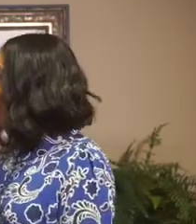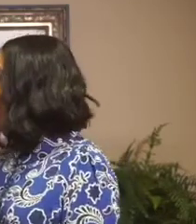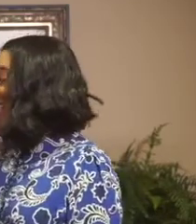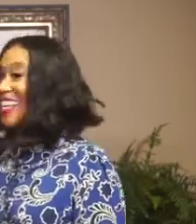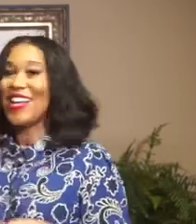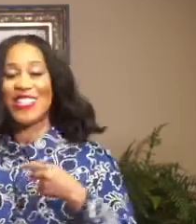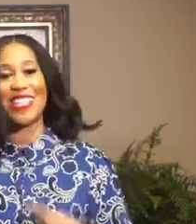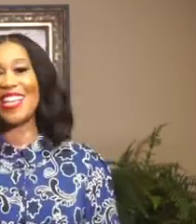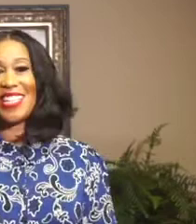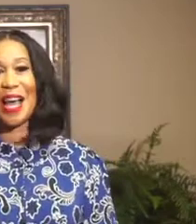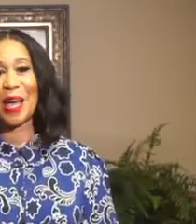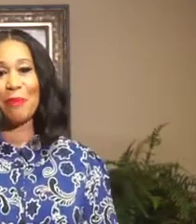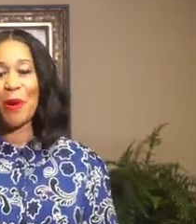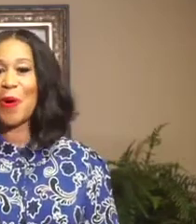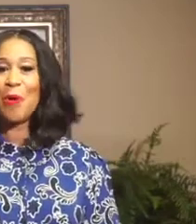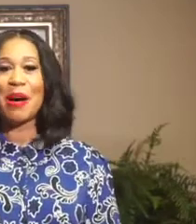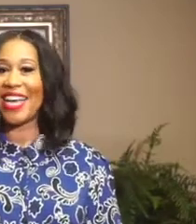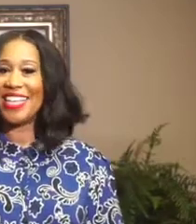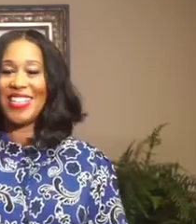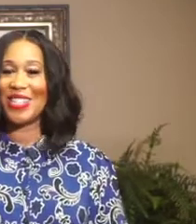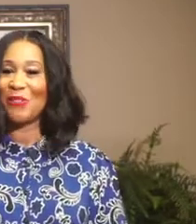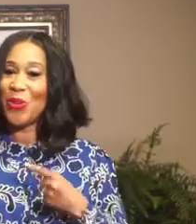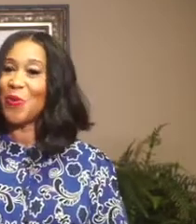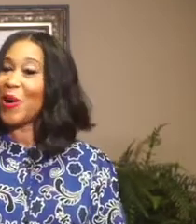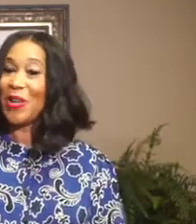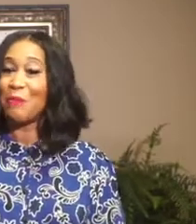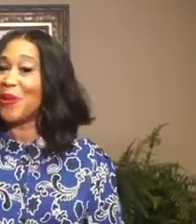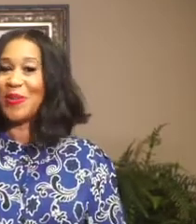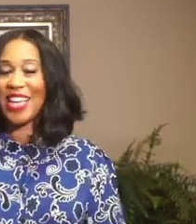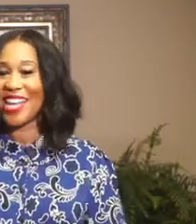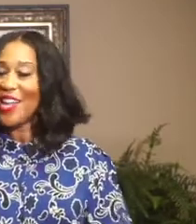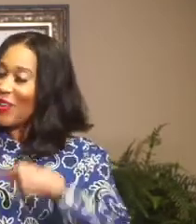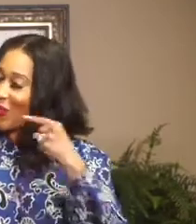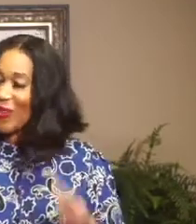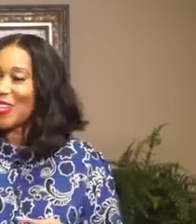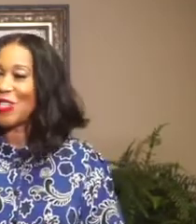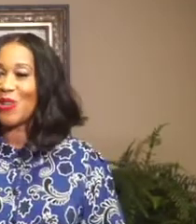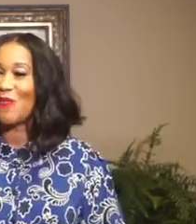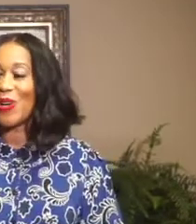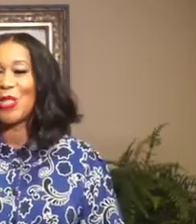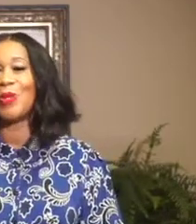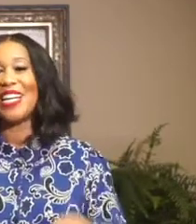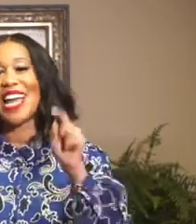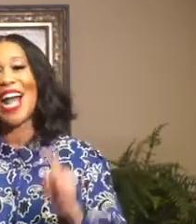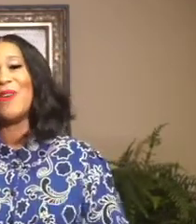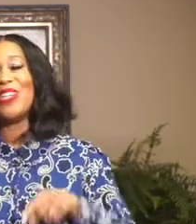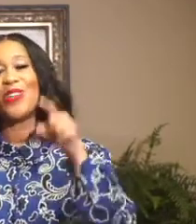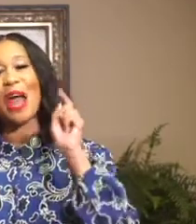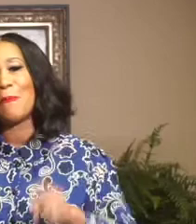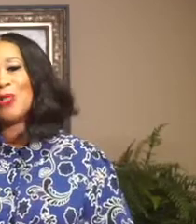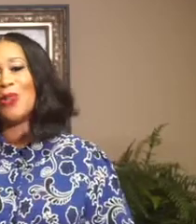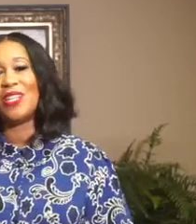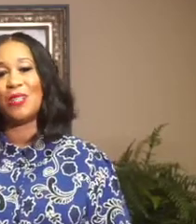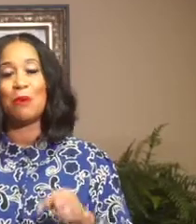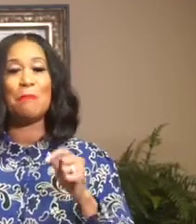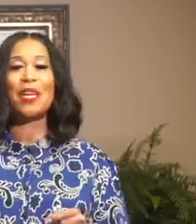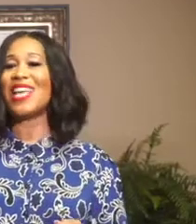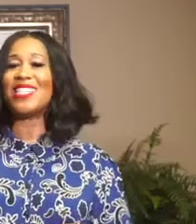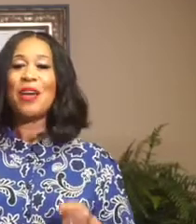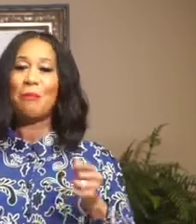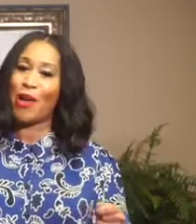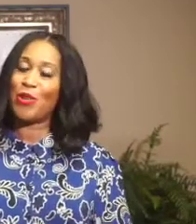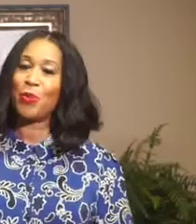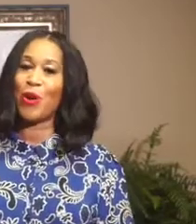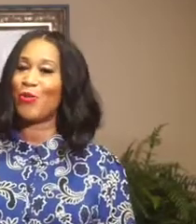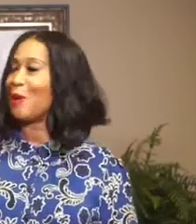Up in Set Time. Oh, my goodness. If you weren't in the building, if you didn't stream virtually, now is your opportunity to be